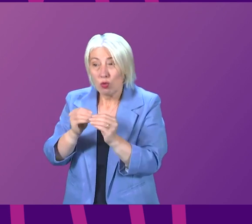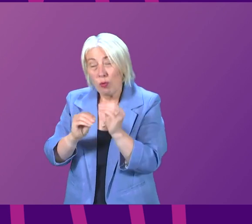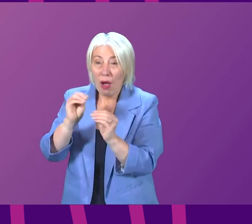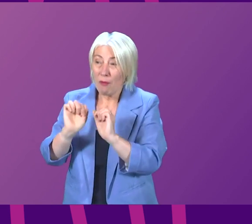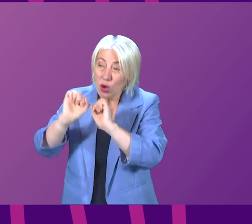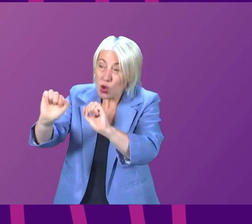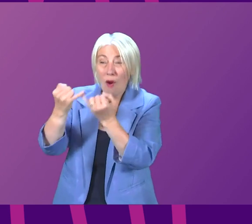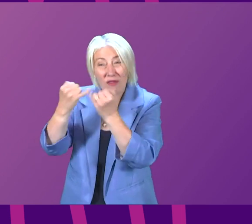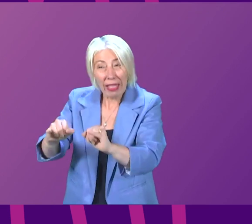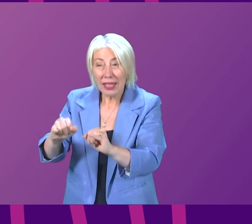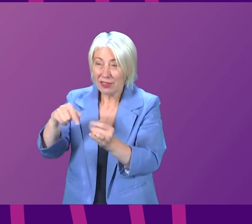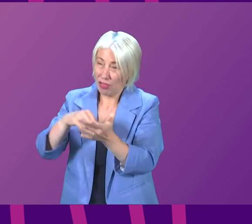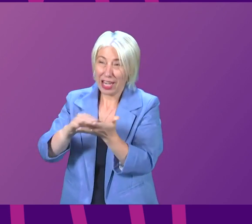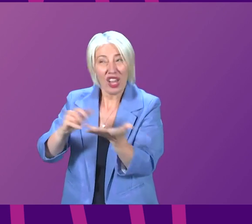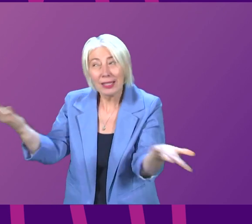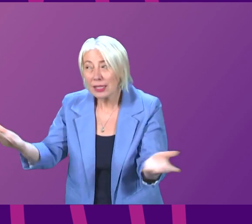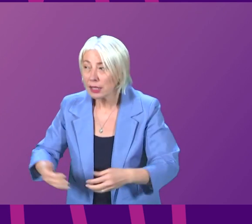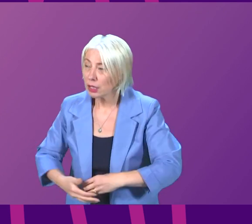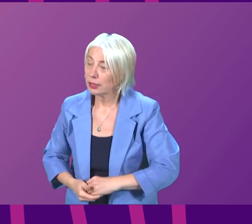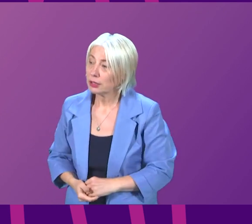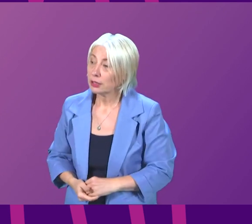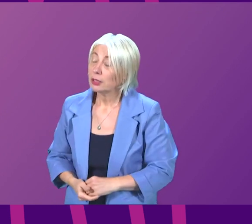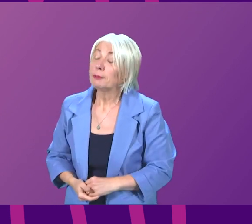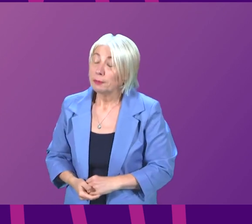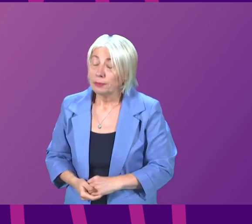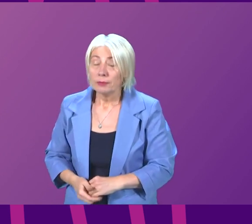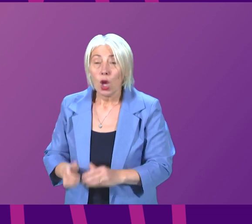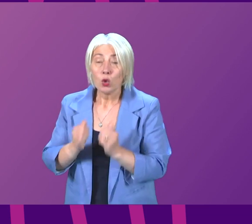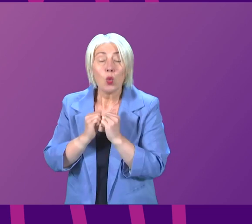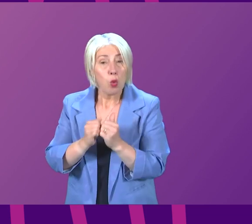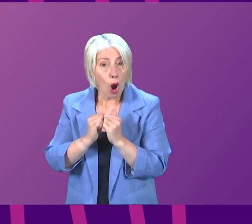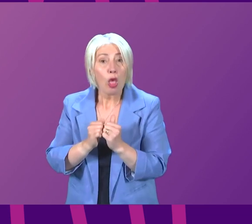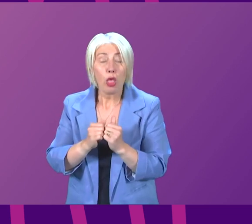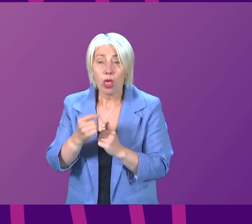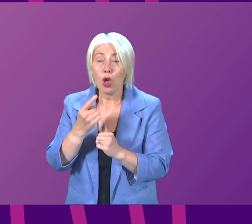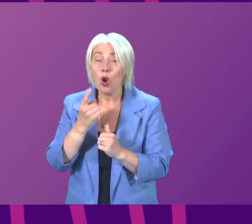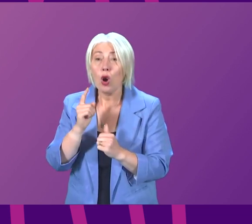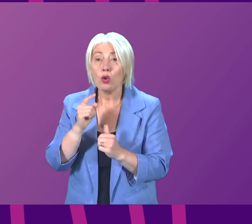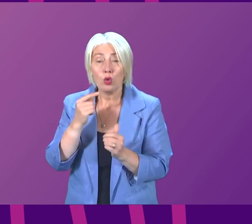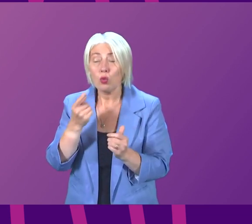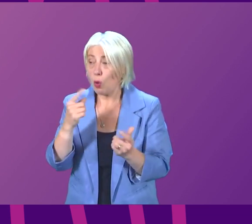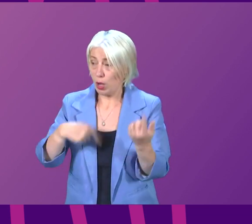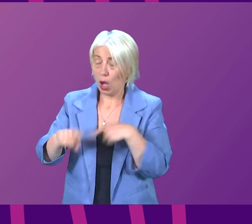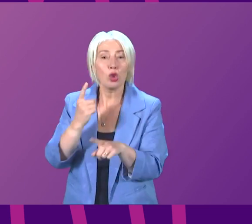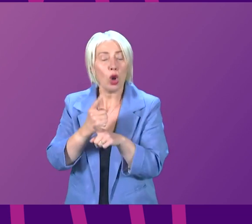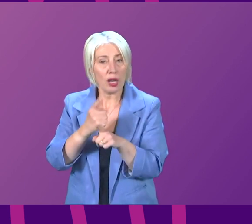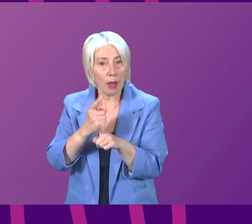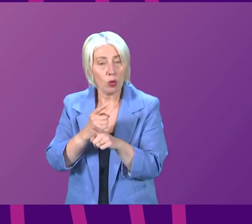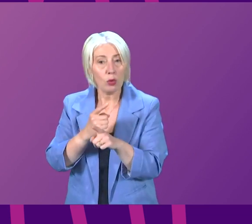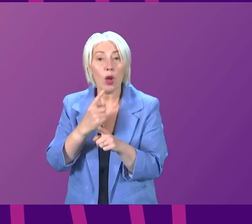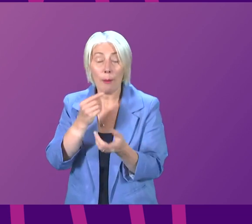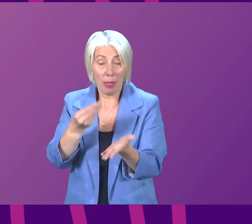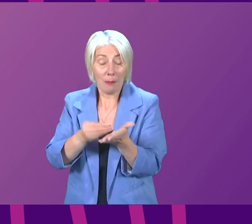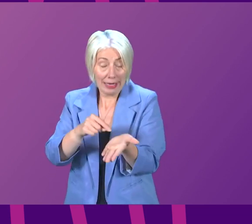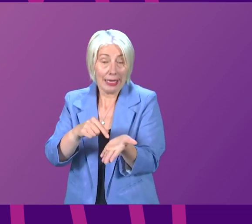first minister well it is worth noting what we are speaking about here in terms of the reported sum of